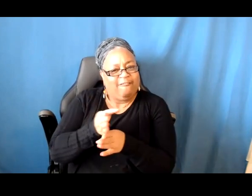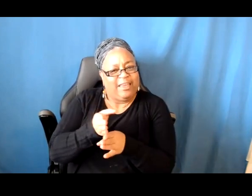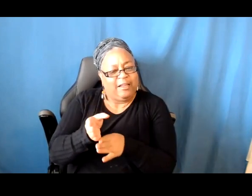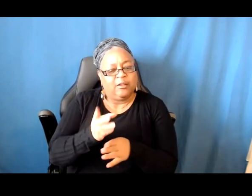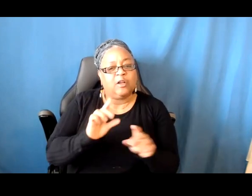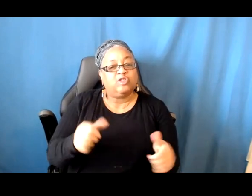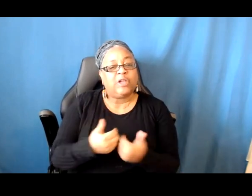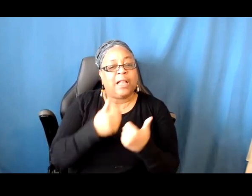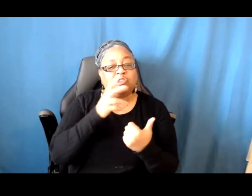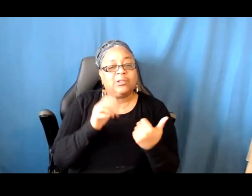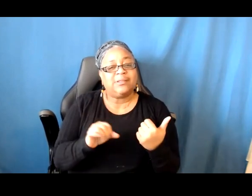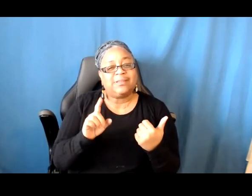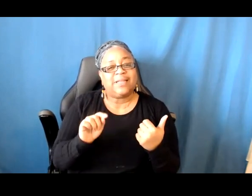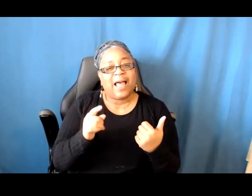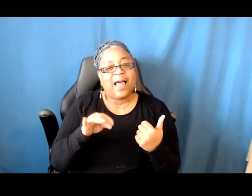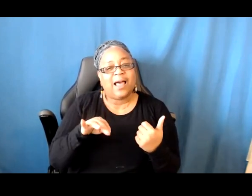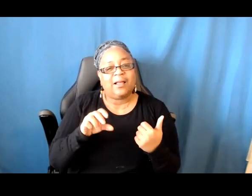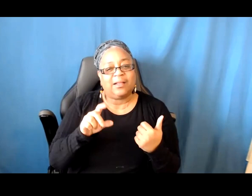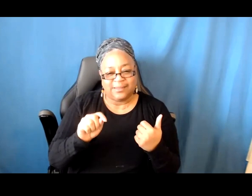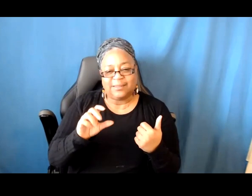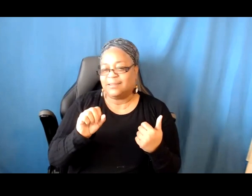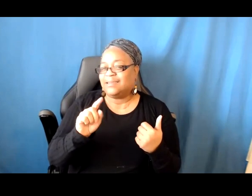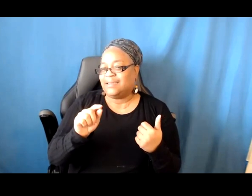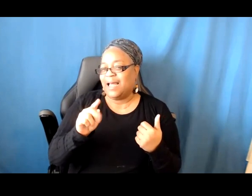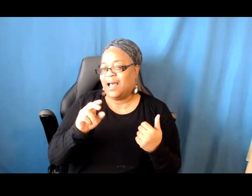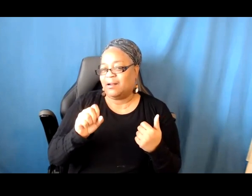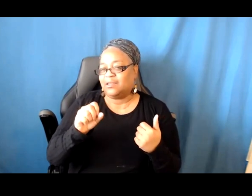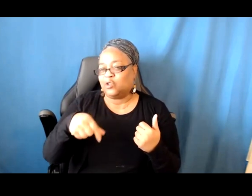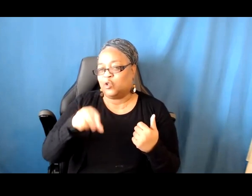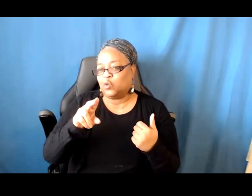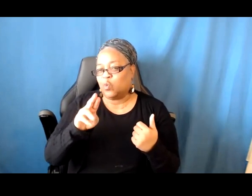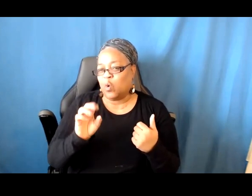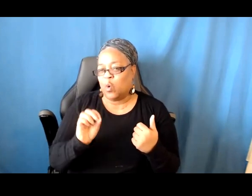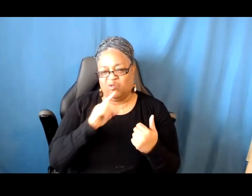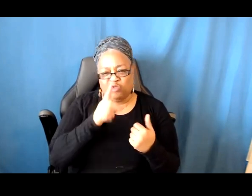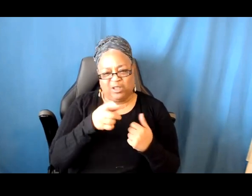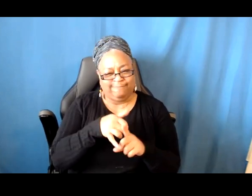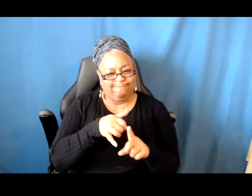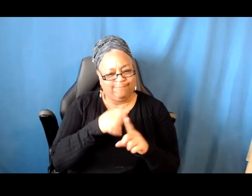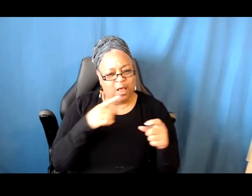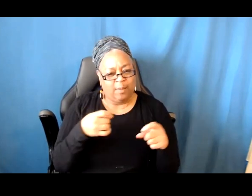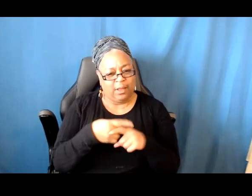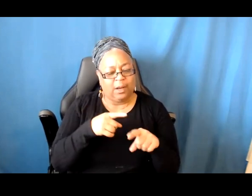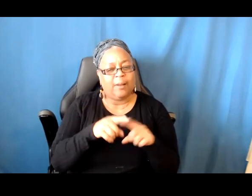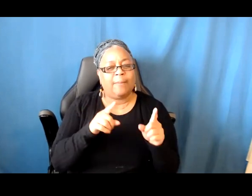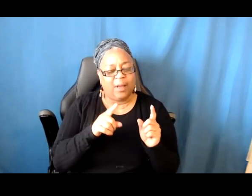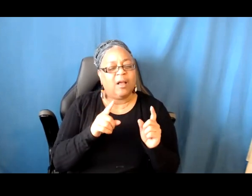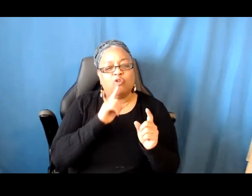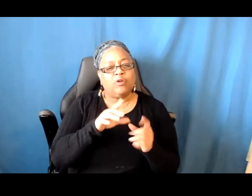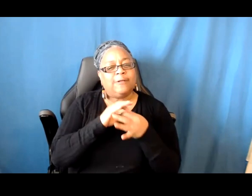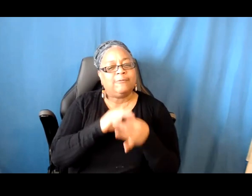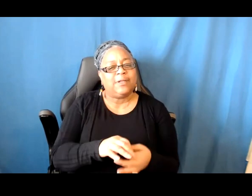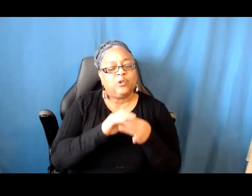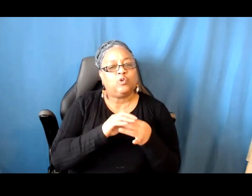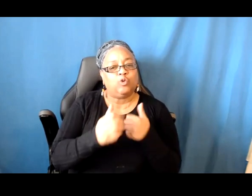in some other way. So it's a very tricky thing to define, but I think really has to do with an element of risk